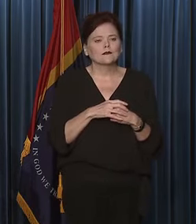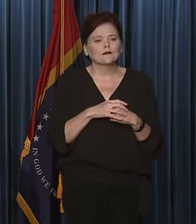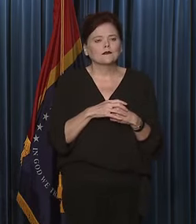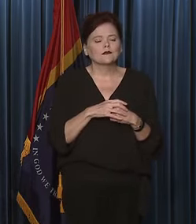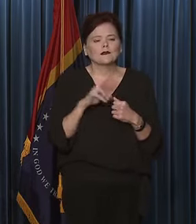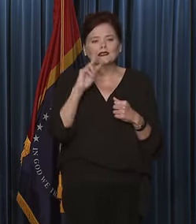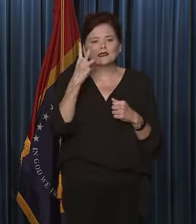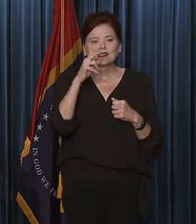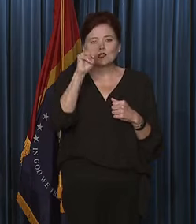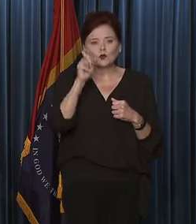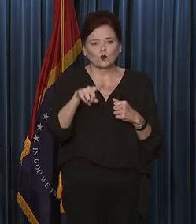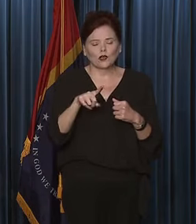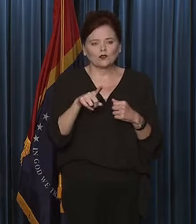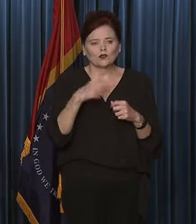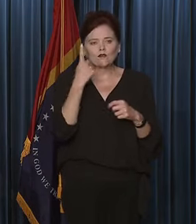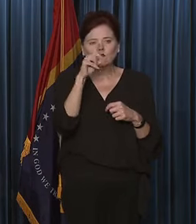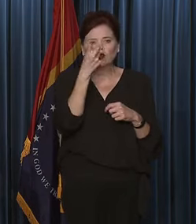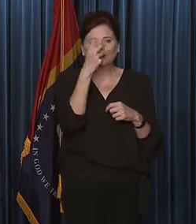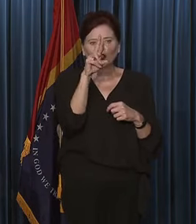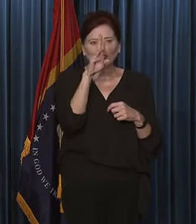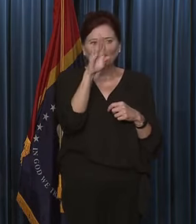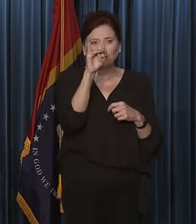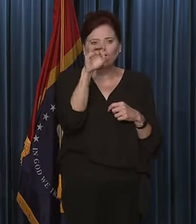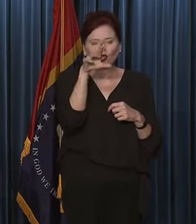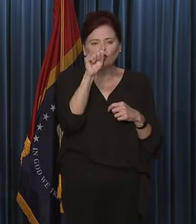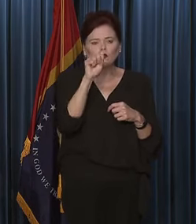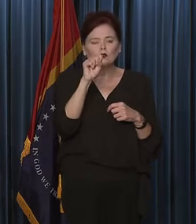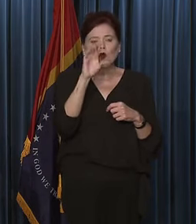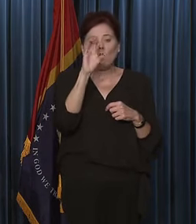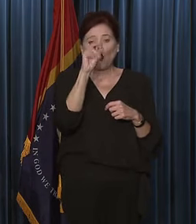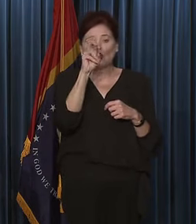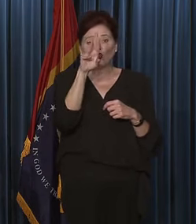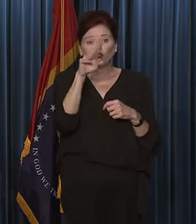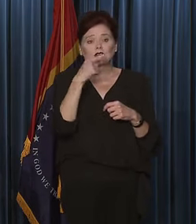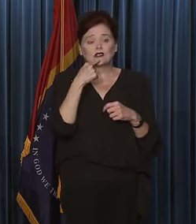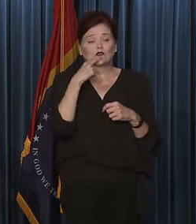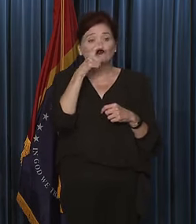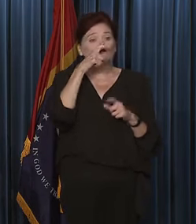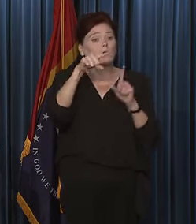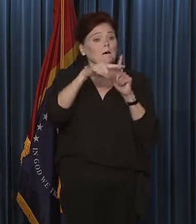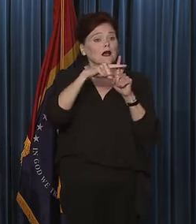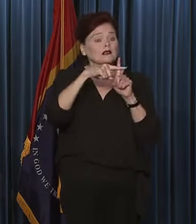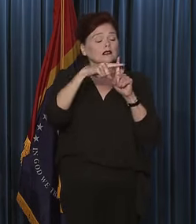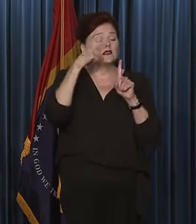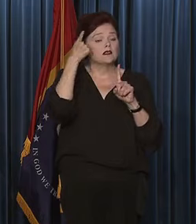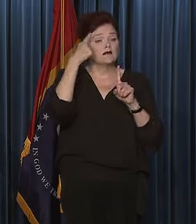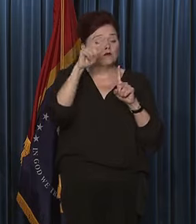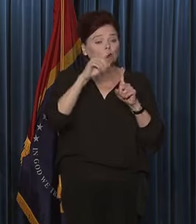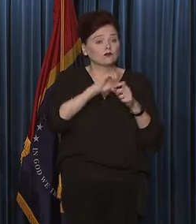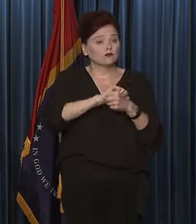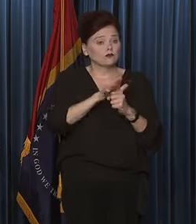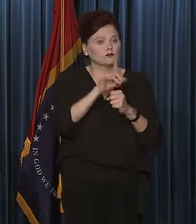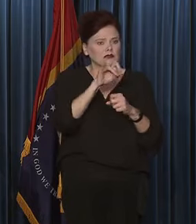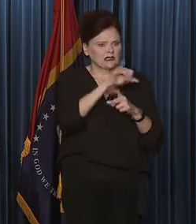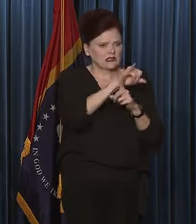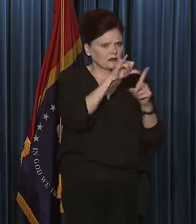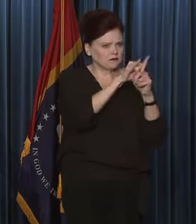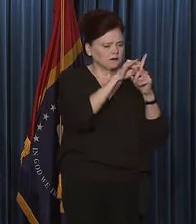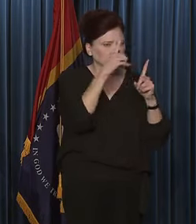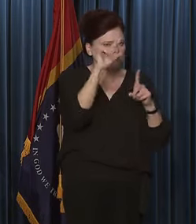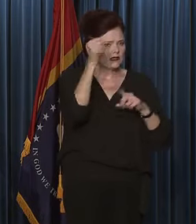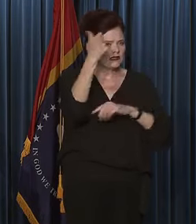The second question is for Dr. Byers. The order says those who are positive for COVID must isolate for 10 days at home.